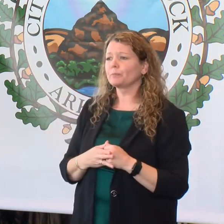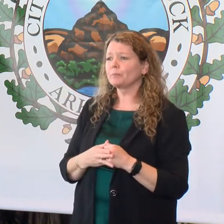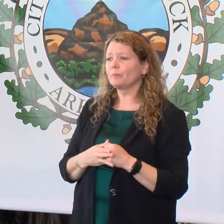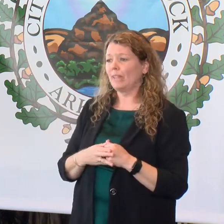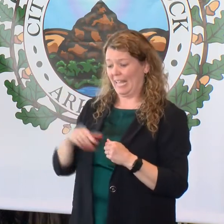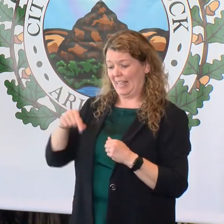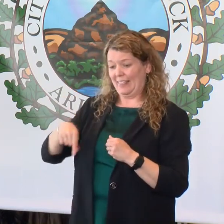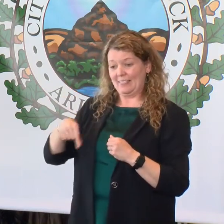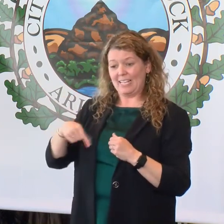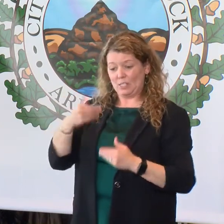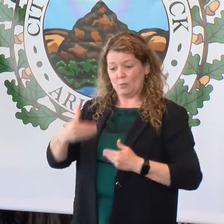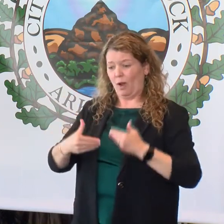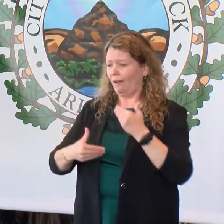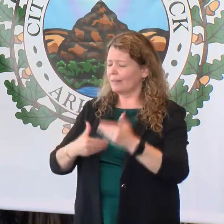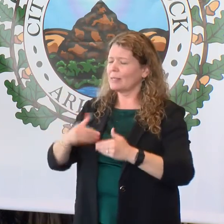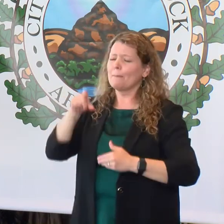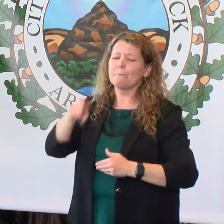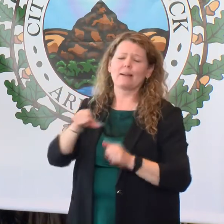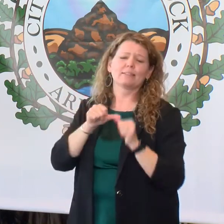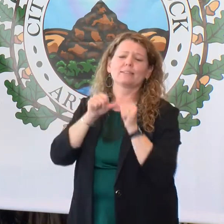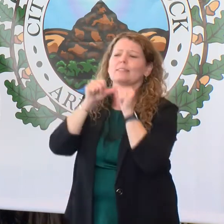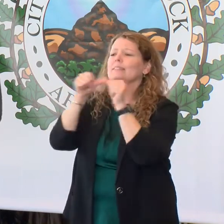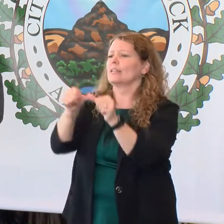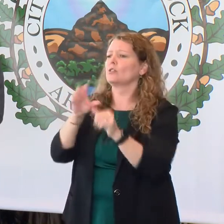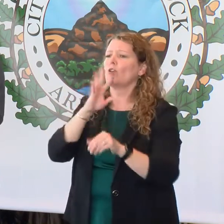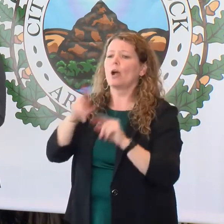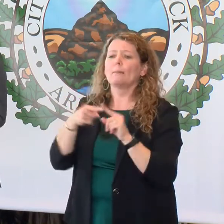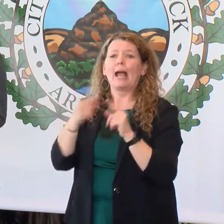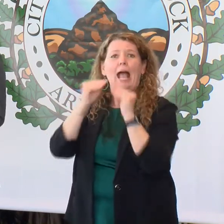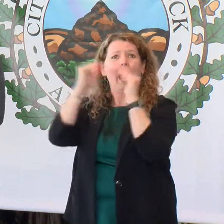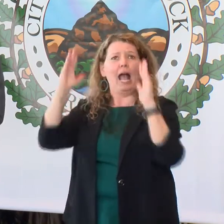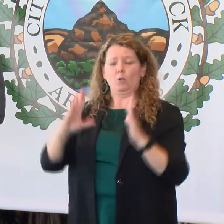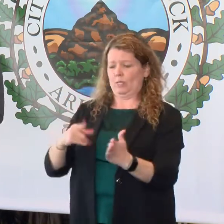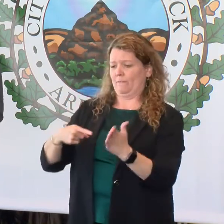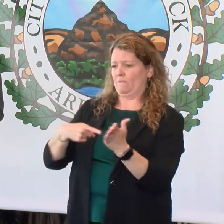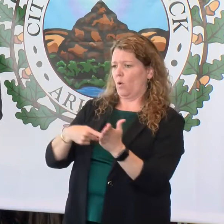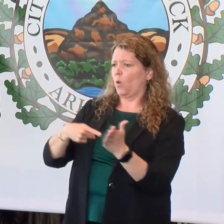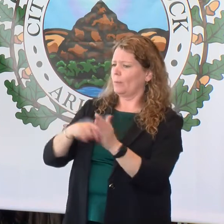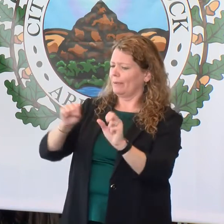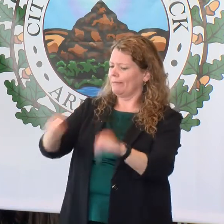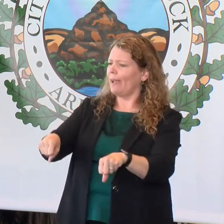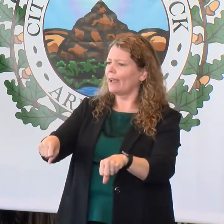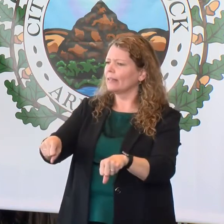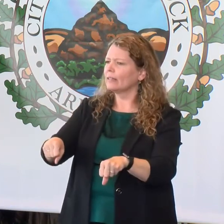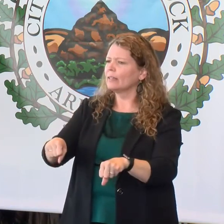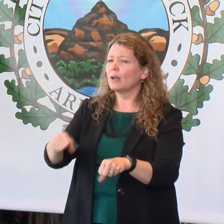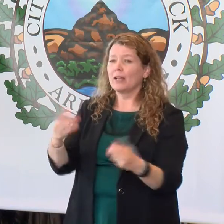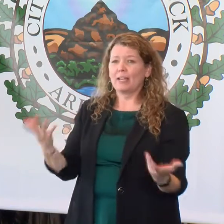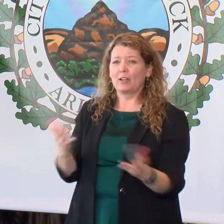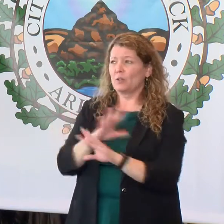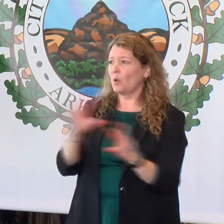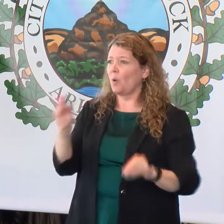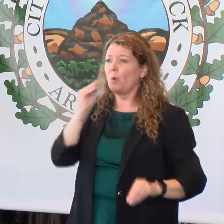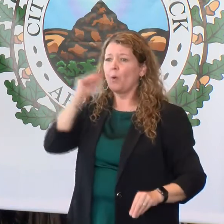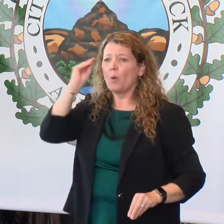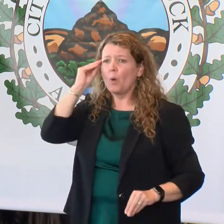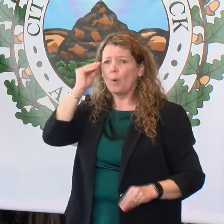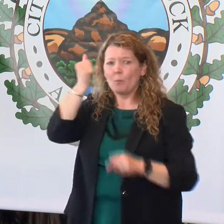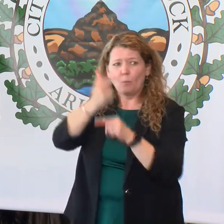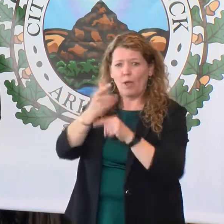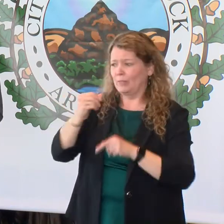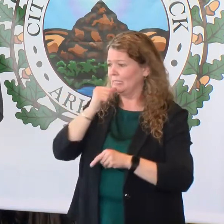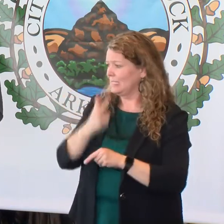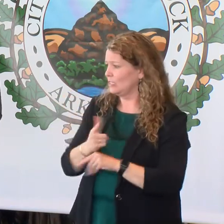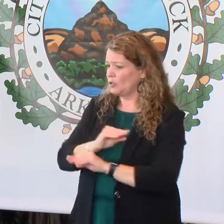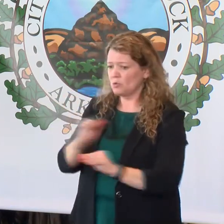that we have to continue to address affordable housing and how affordable housing is a focus with homelessness for our brothers and sisters experiencing